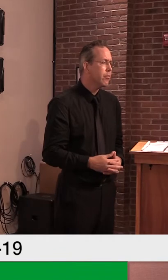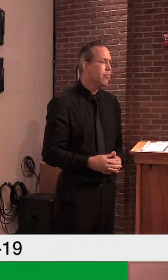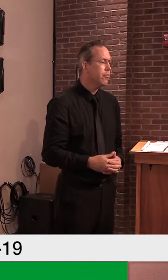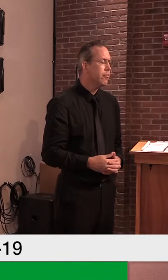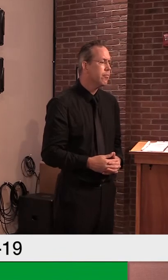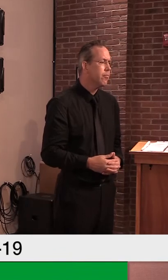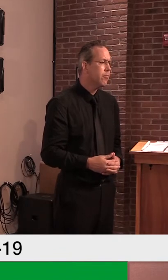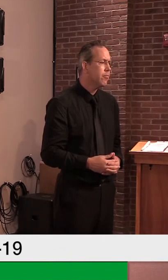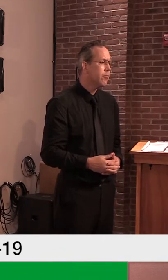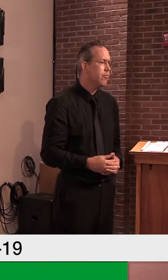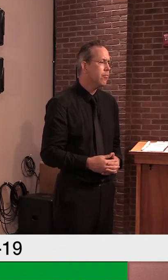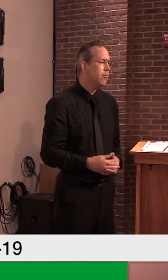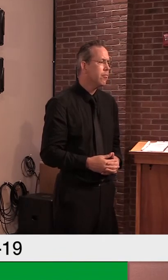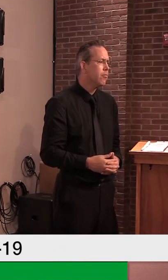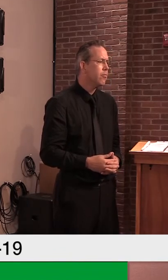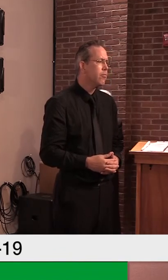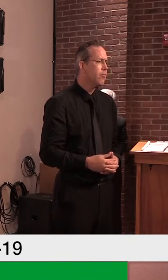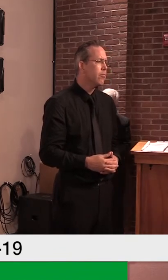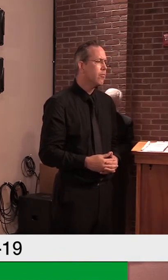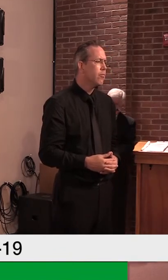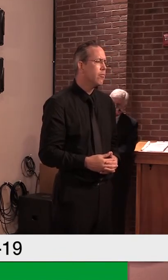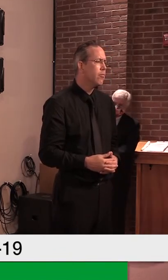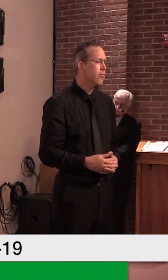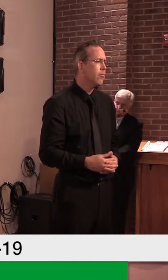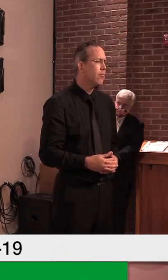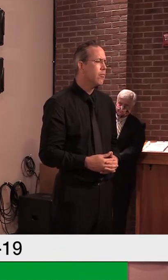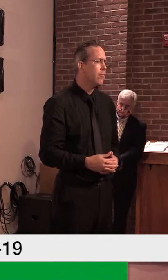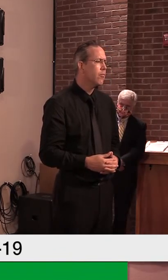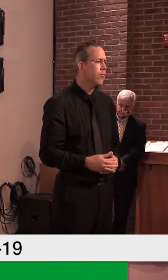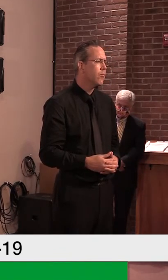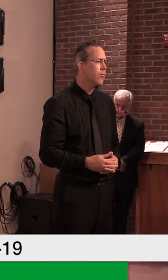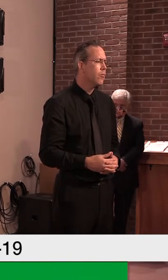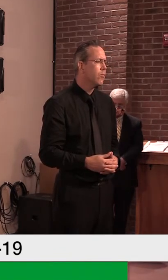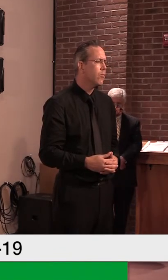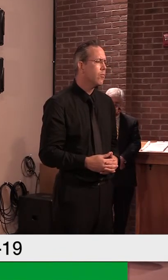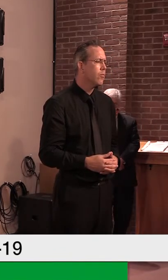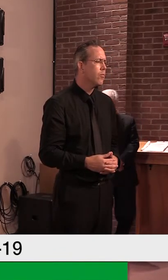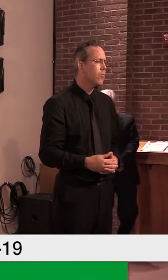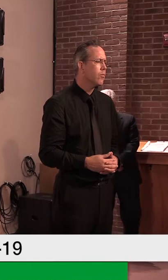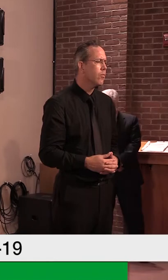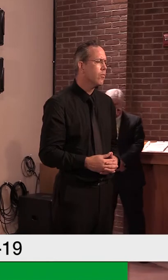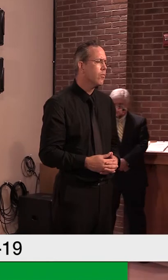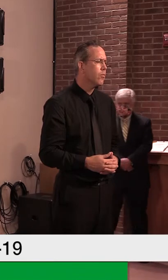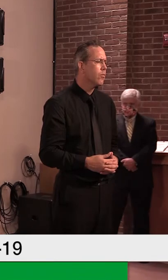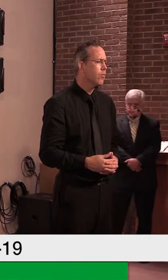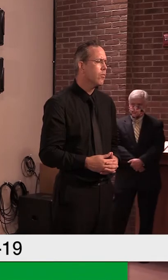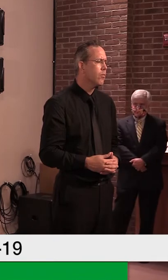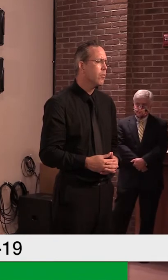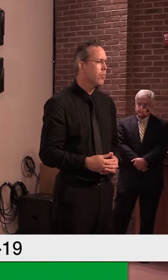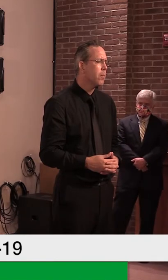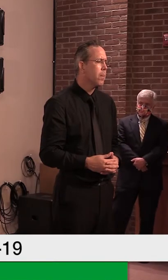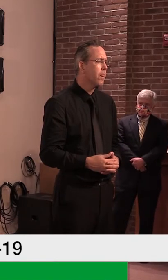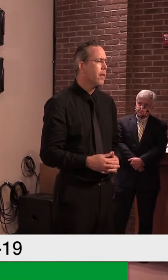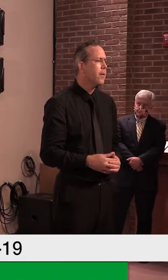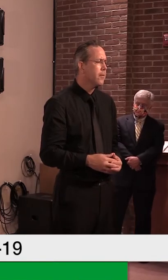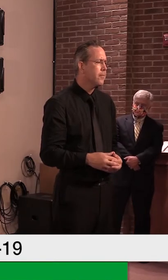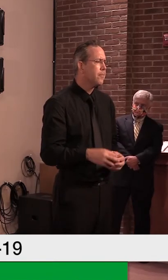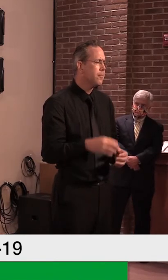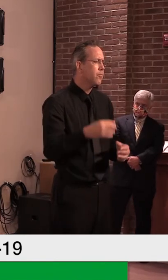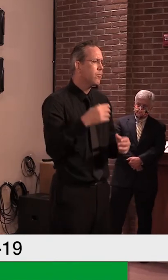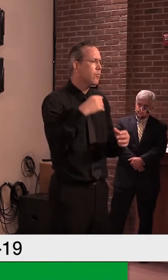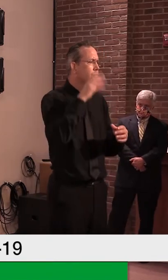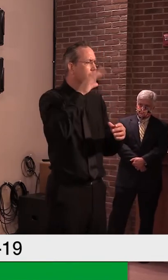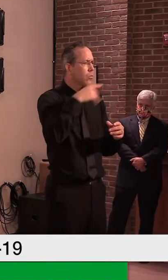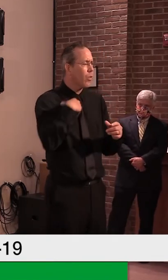Secretary's term, stockpile mentality, making sure that we try to make sure we have as much reagent